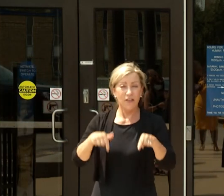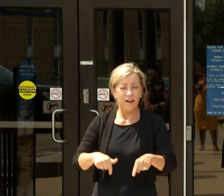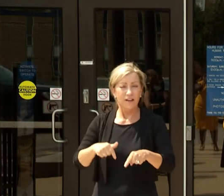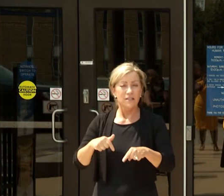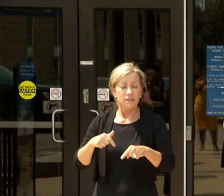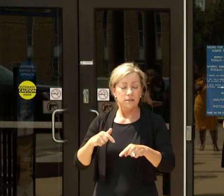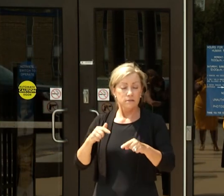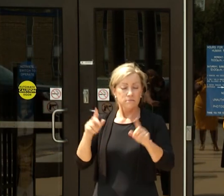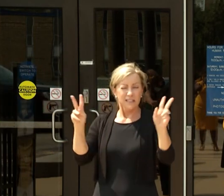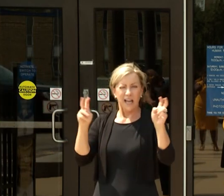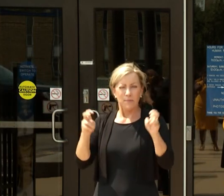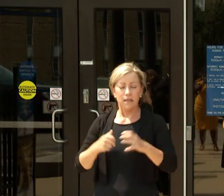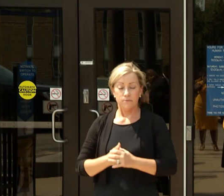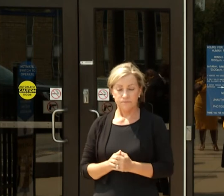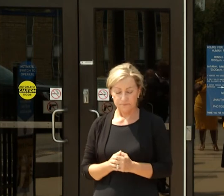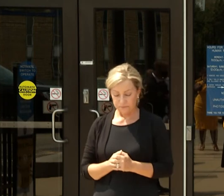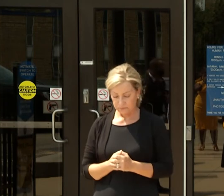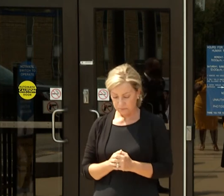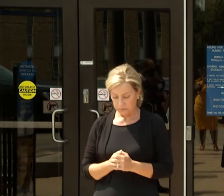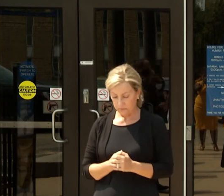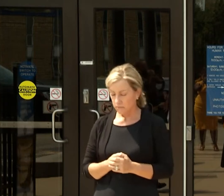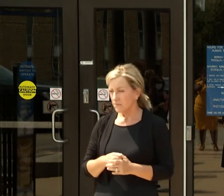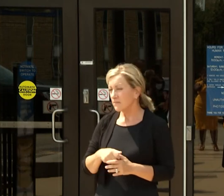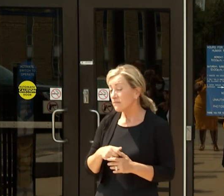Are there any other reporters on the line besides Greg?